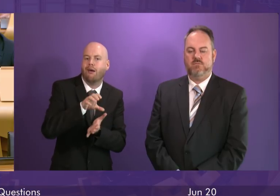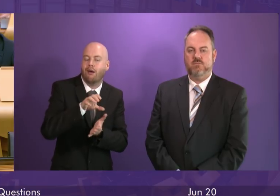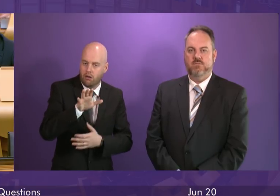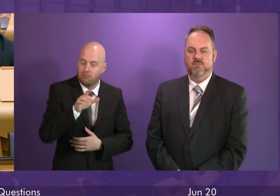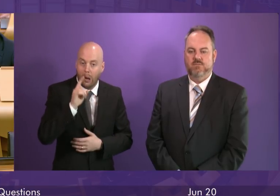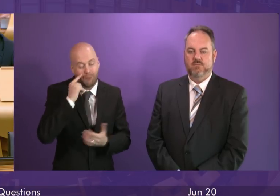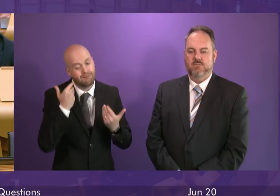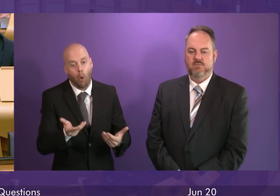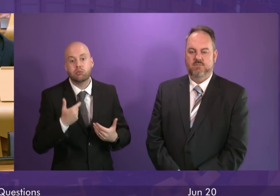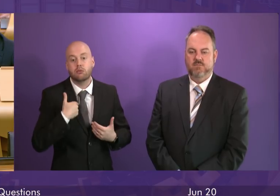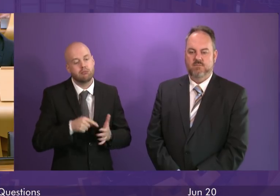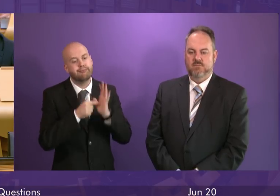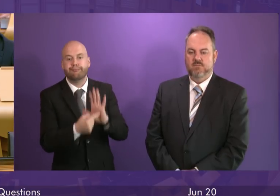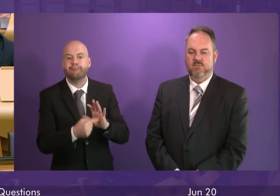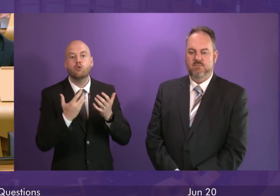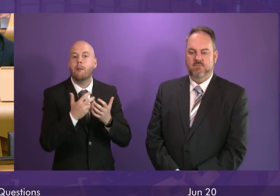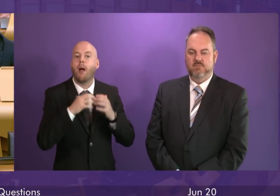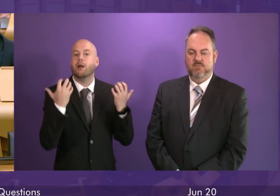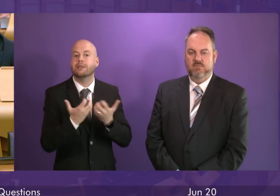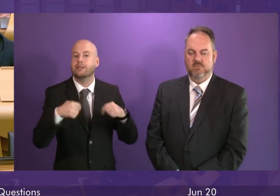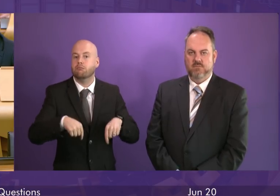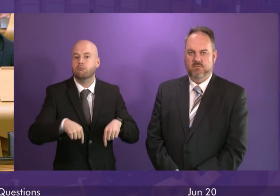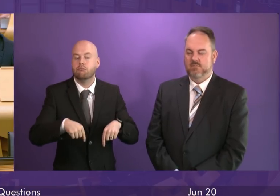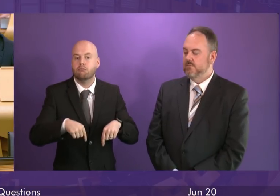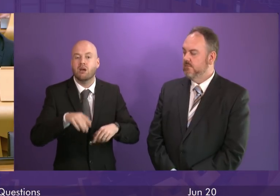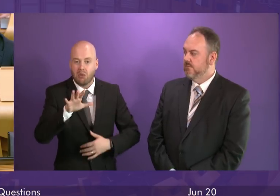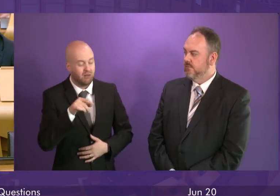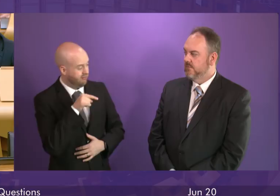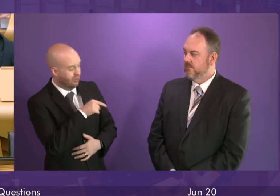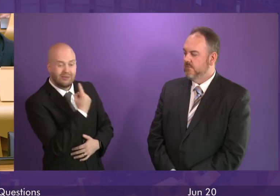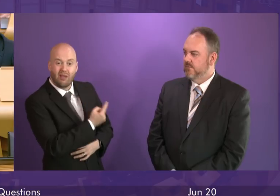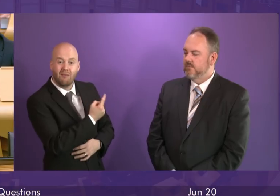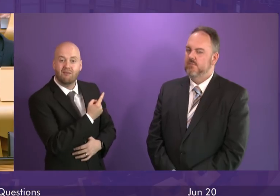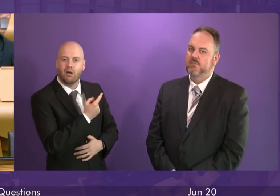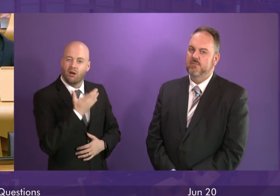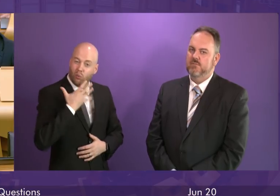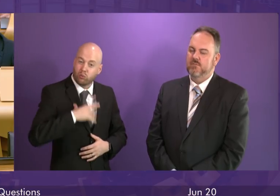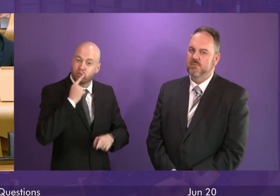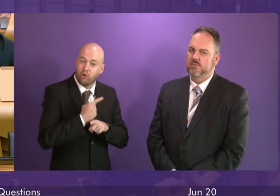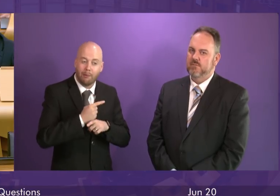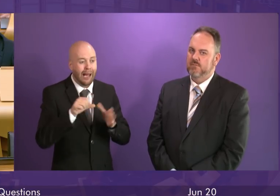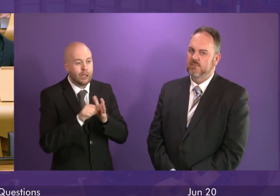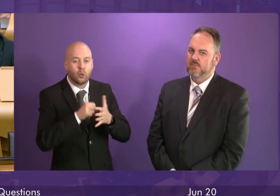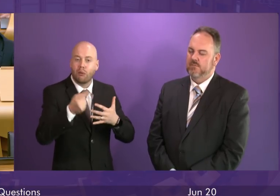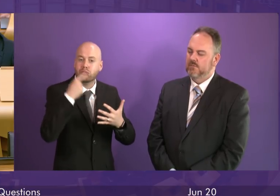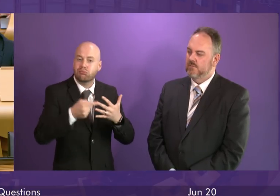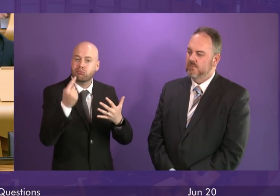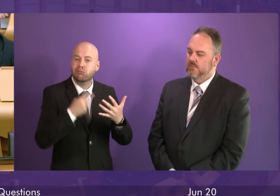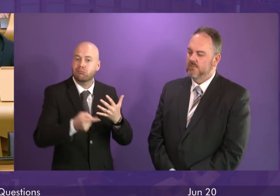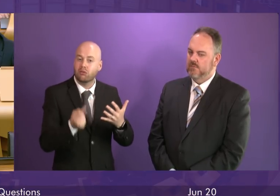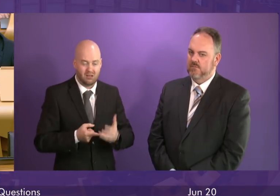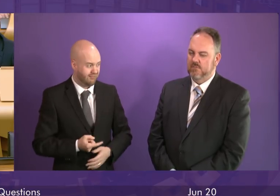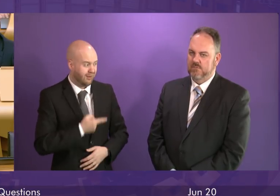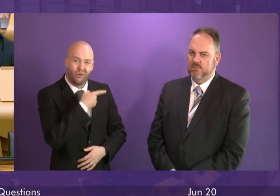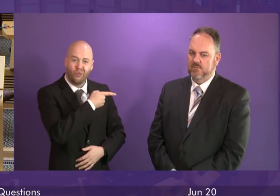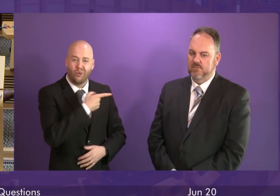again, Richard Leonard will have little or zero credibility on these issues for as long as he is prepared to defend the